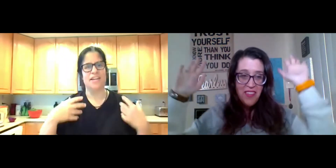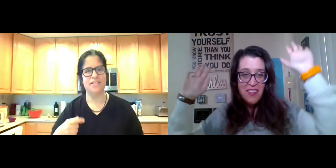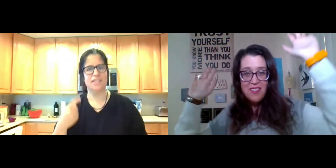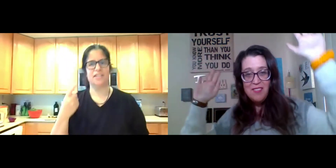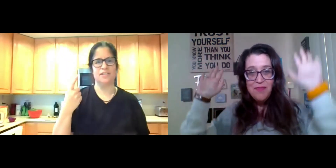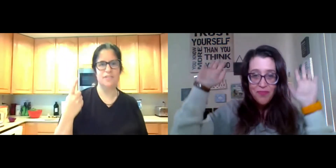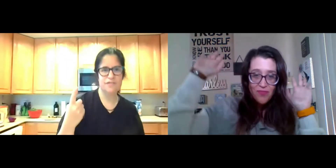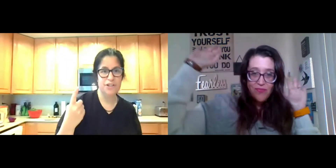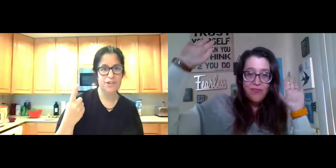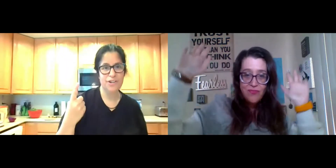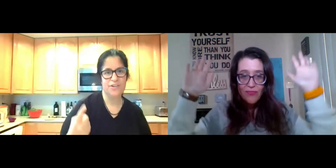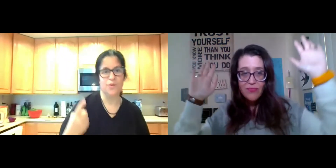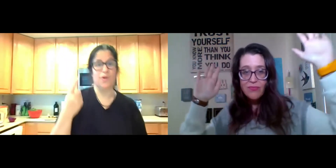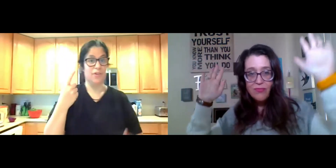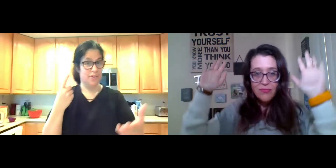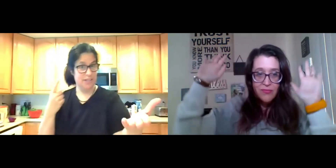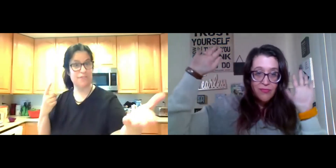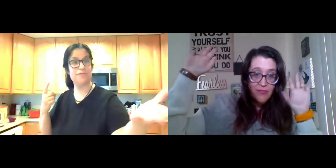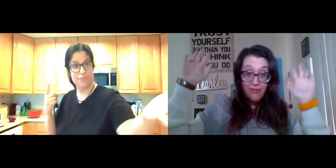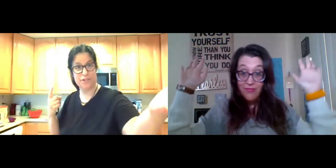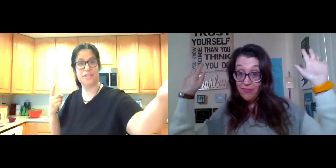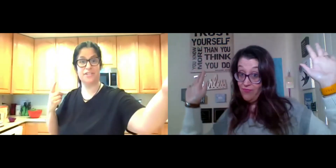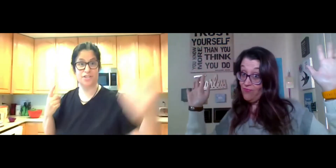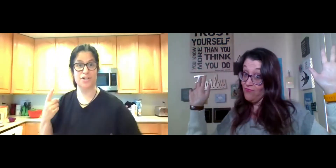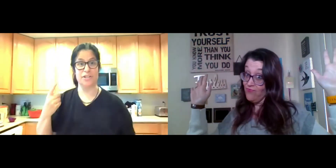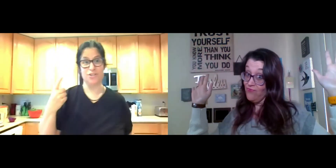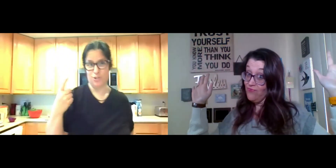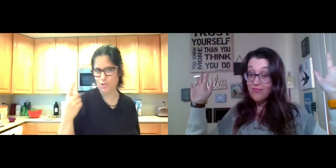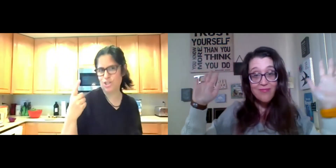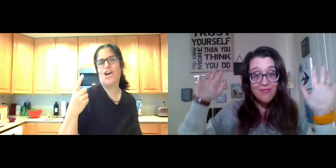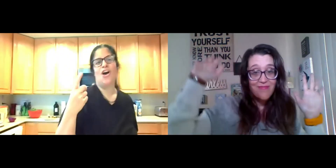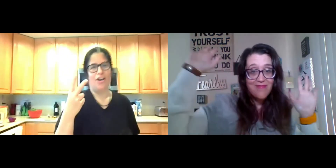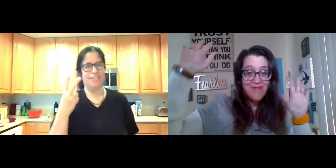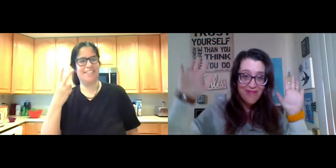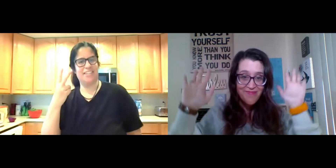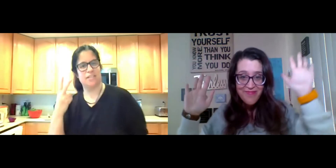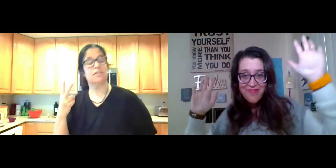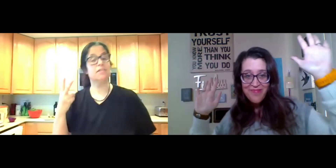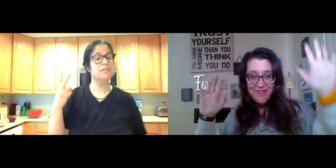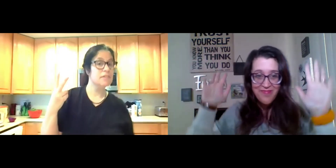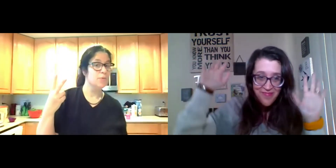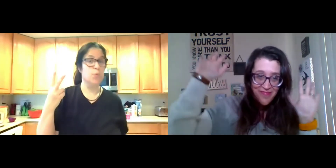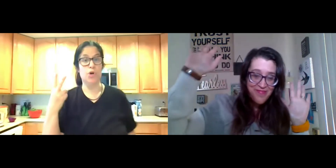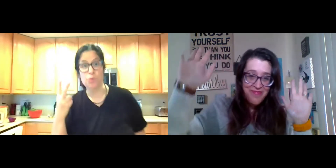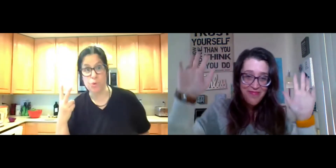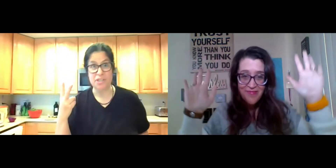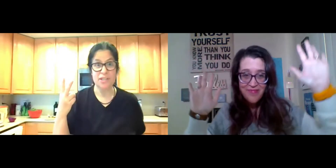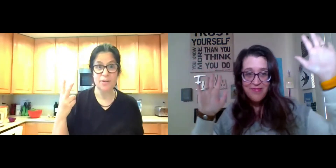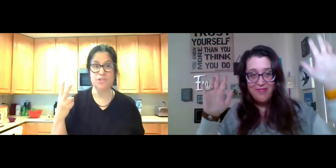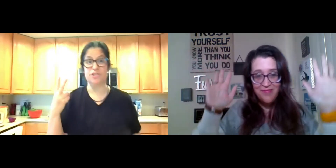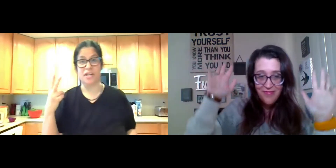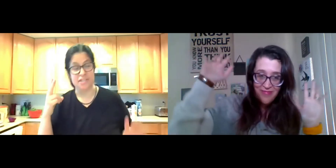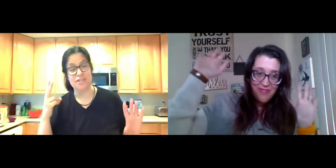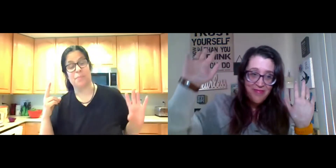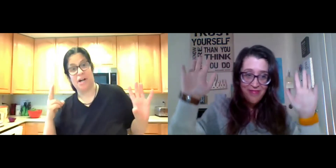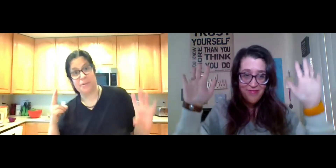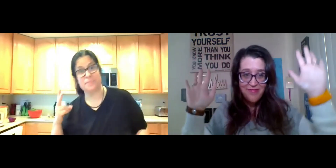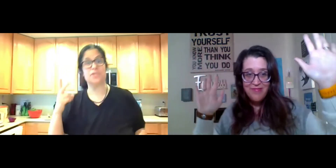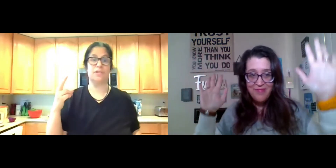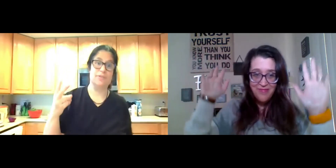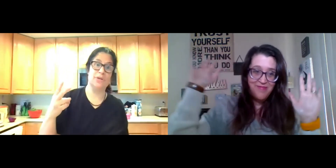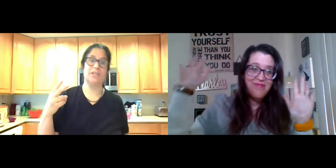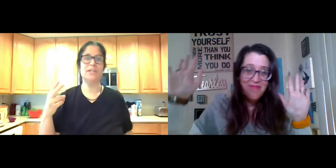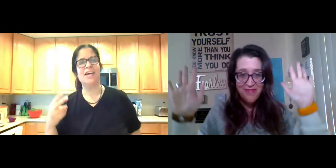is it fear like fearless generations? Is it worry, which is, I say the